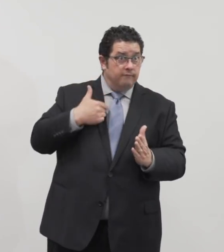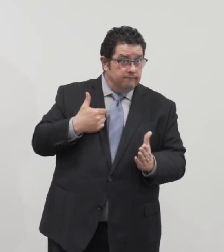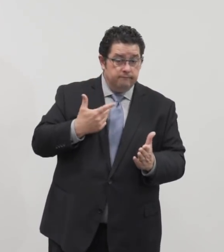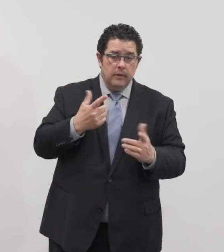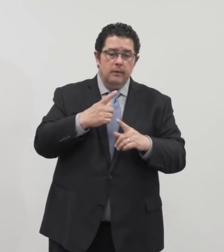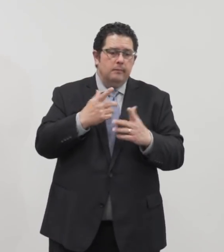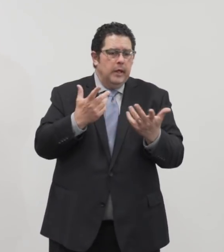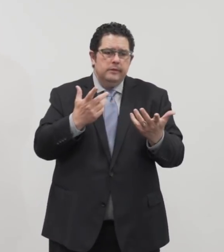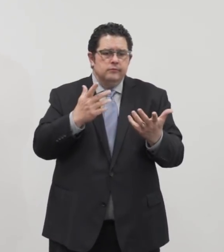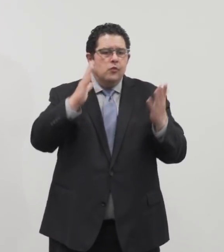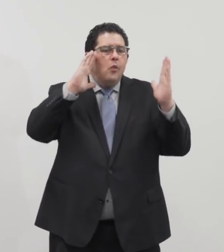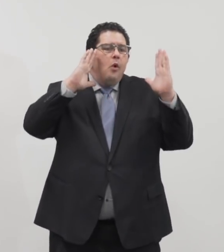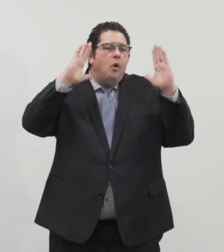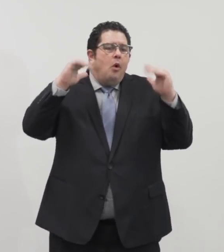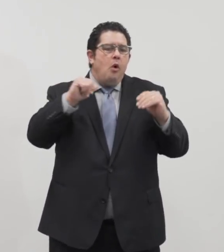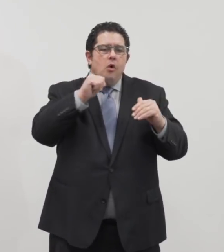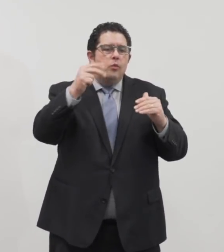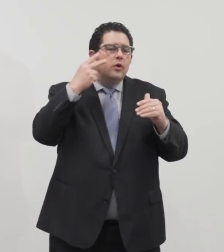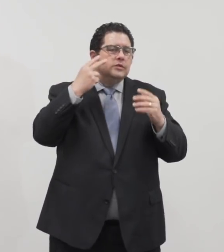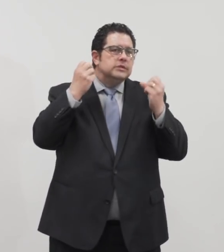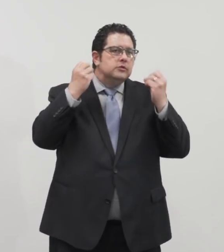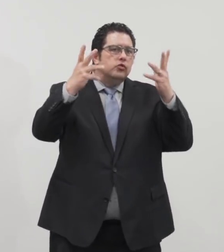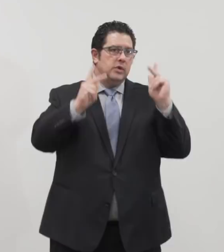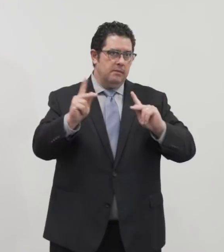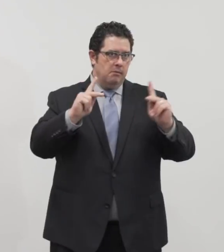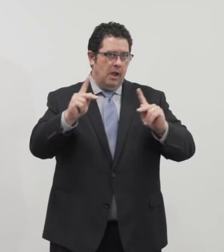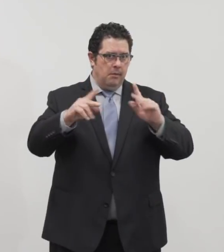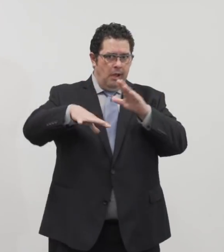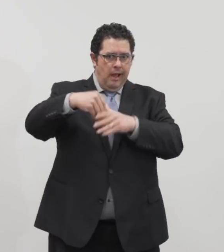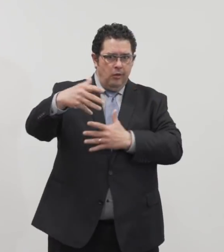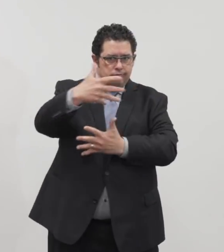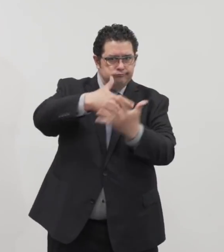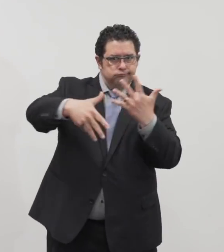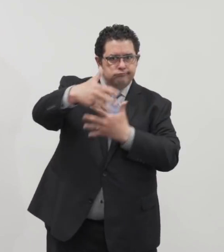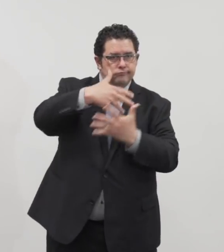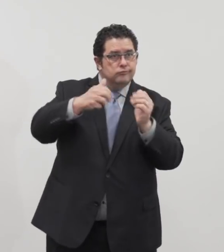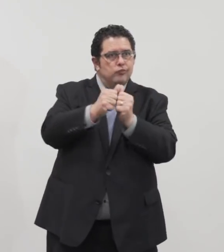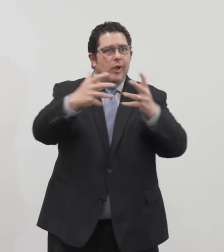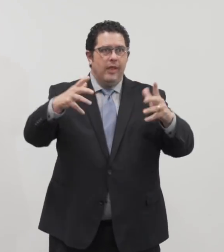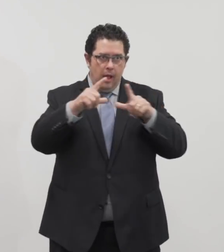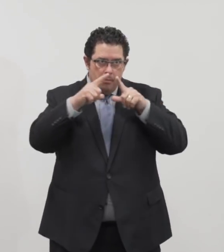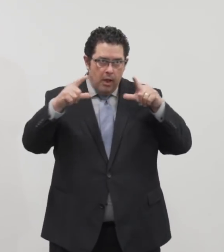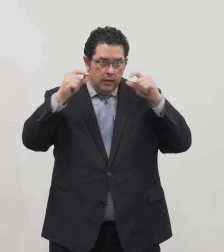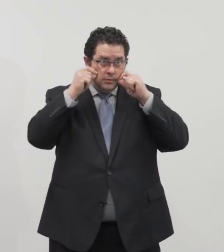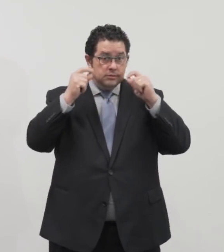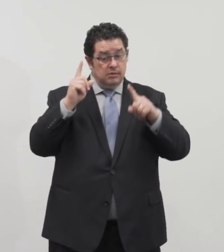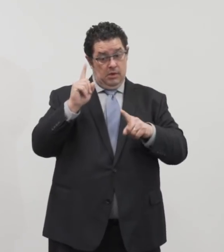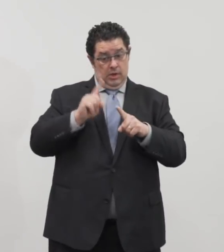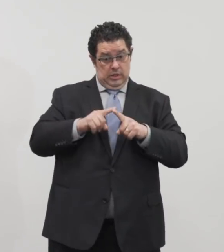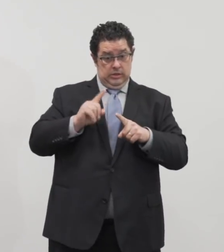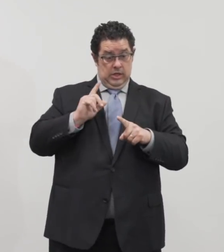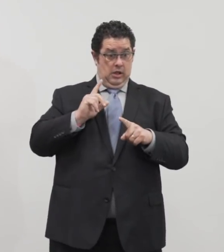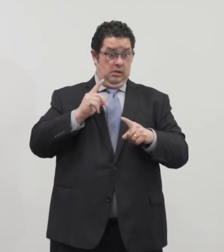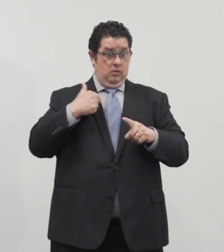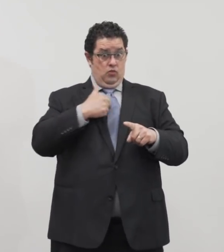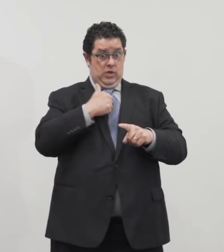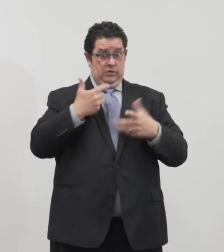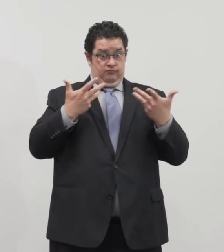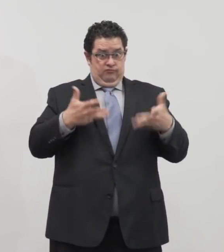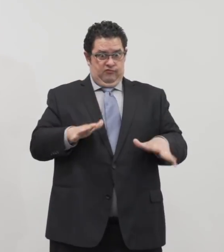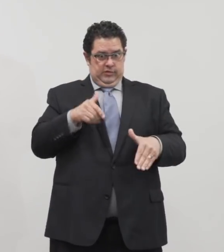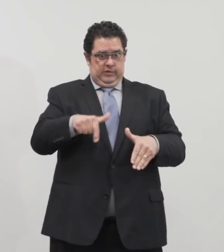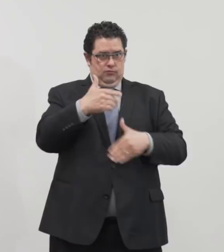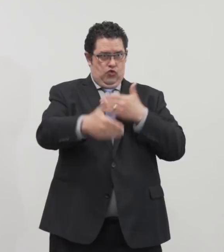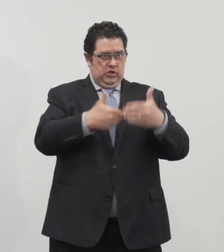But we hope we don't see too many people out in the public without a mask moving forward. Until we get through this process, we know that masks help. We know that masks work.